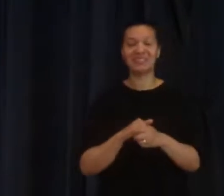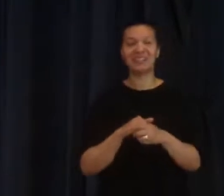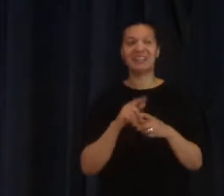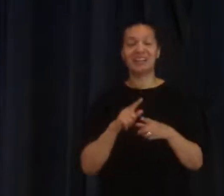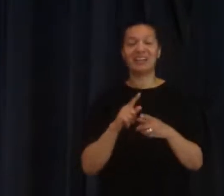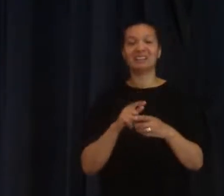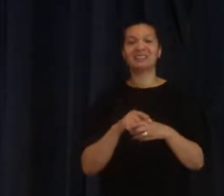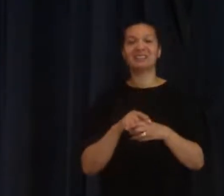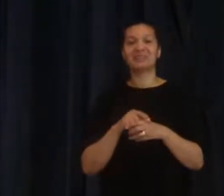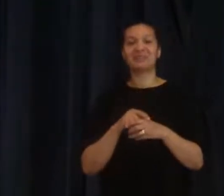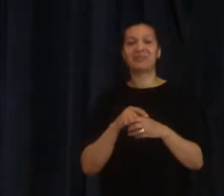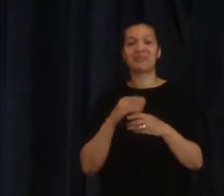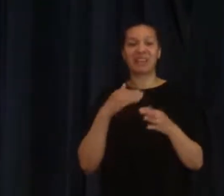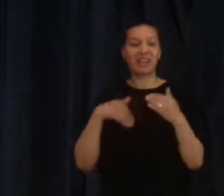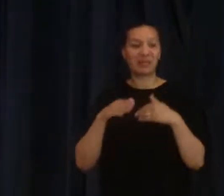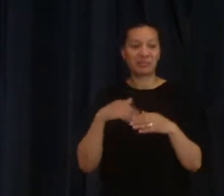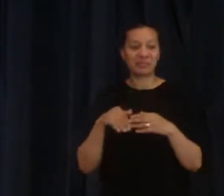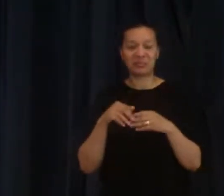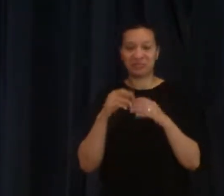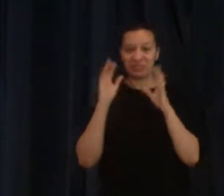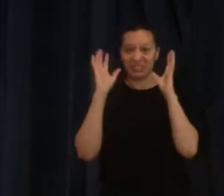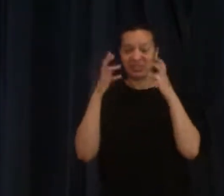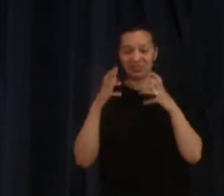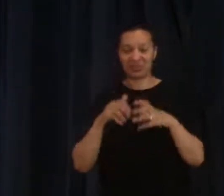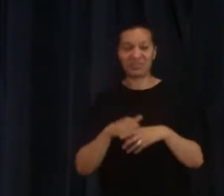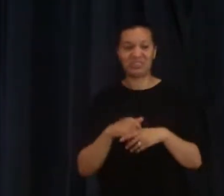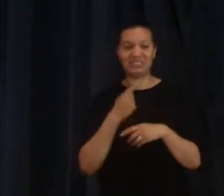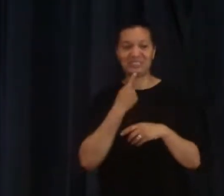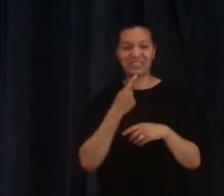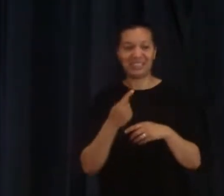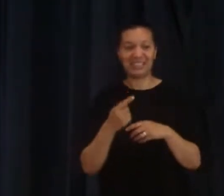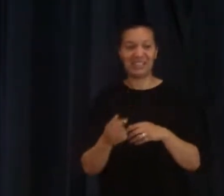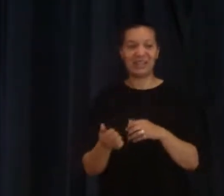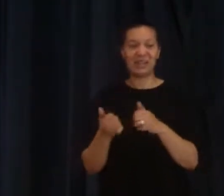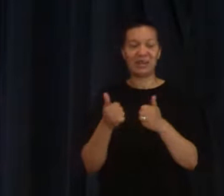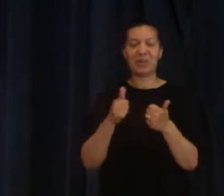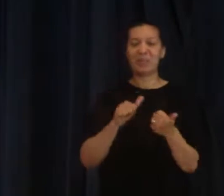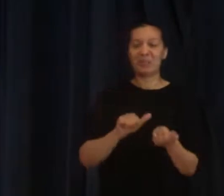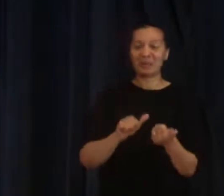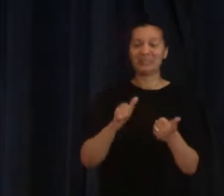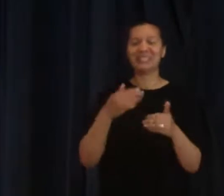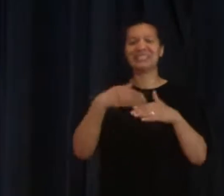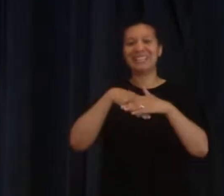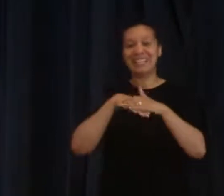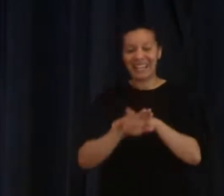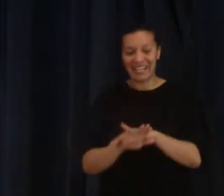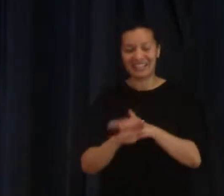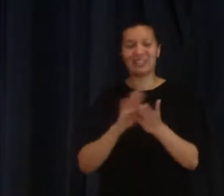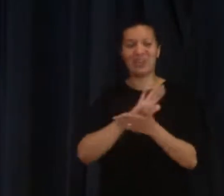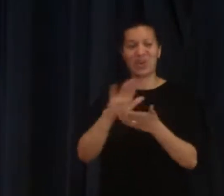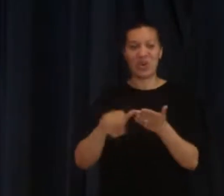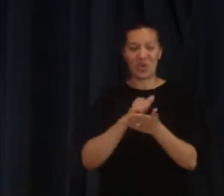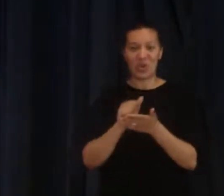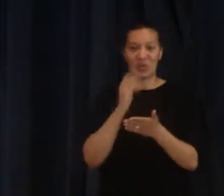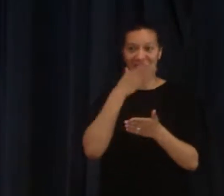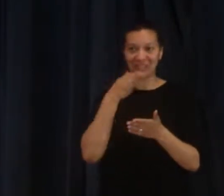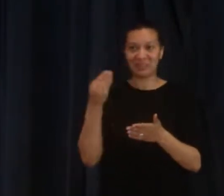with and in the Holy Spirit and if I was being a really good Pentecostal I should always say baptized in the Holy Spirit so please forgive me